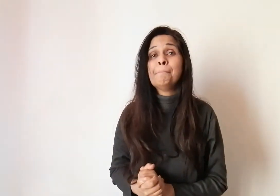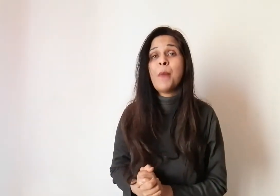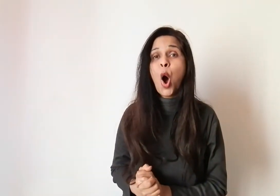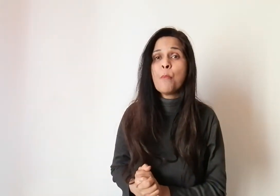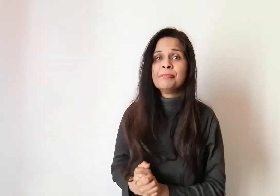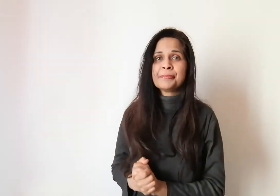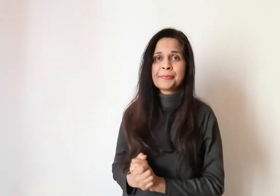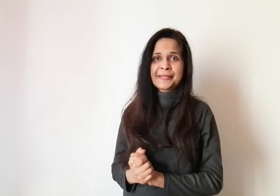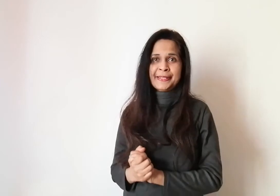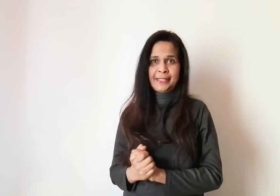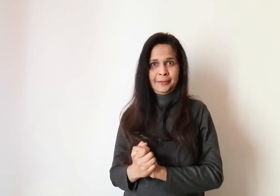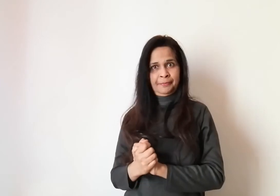bumps.